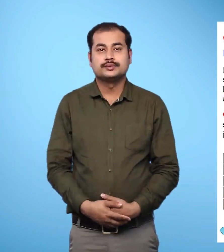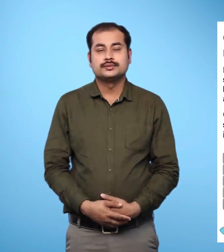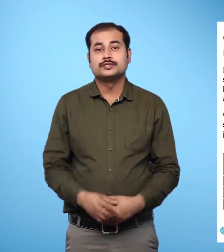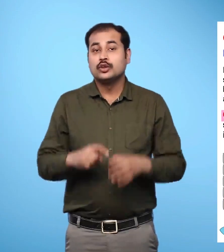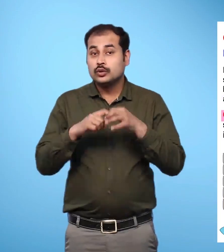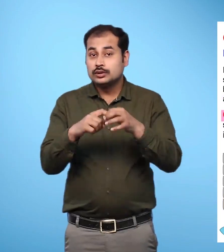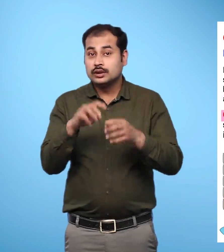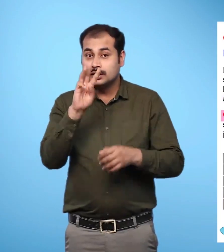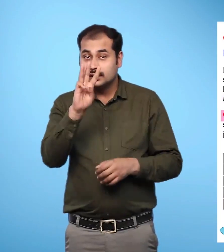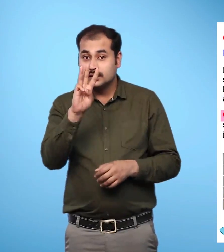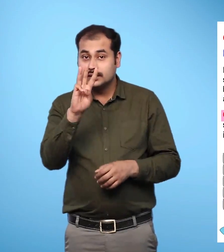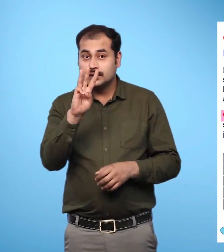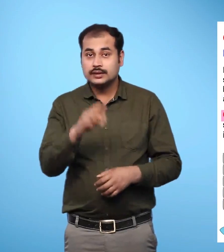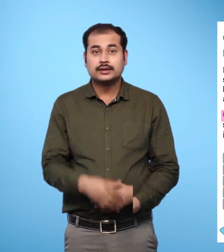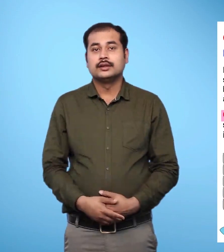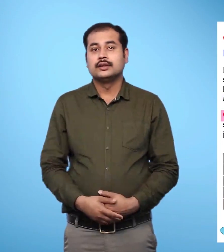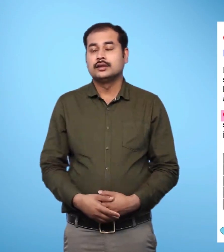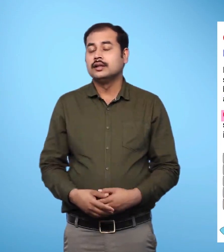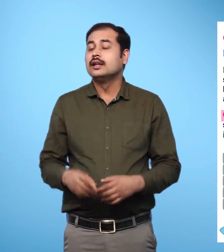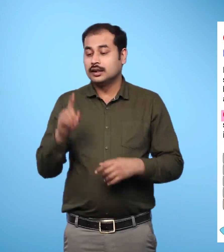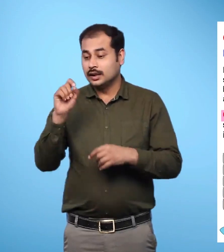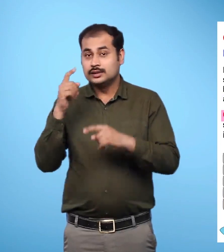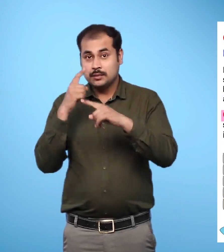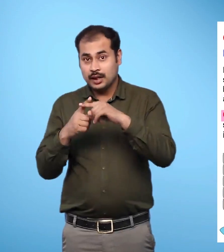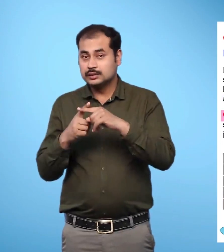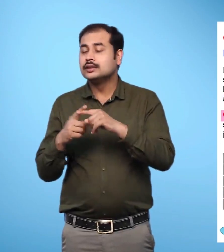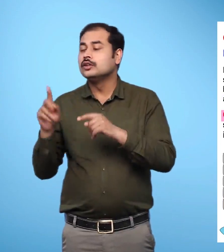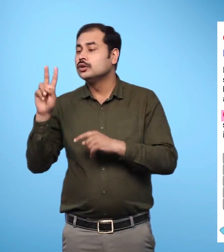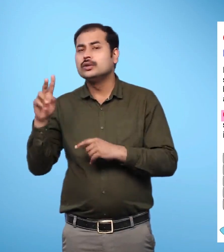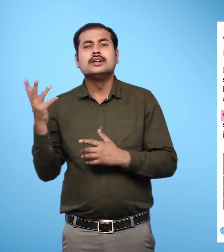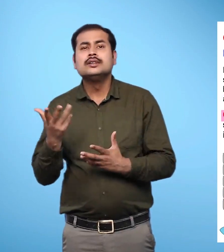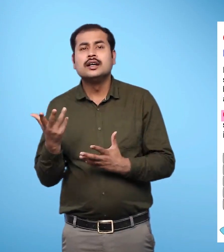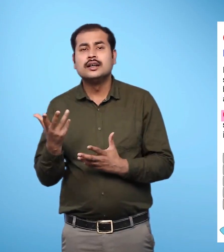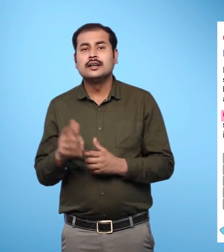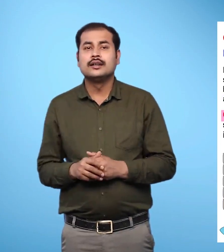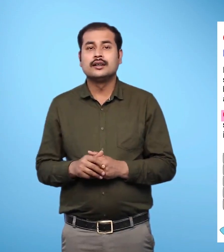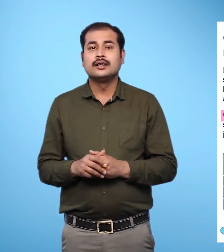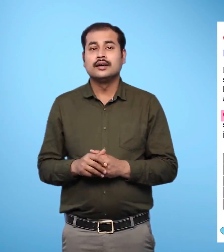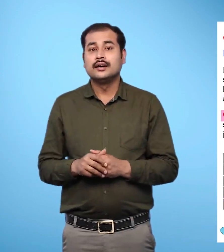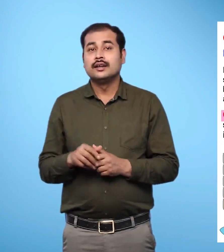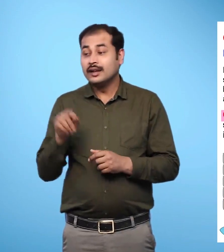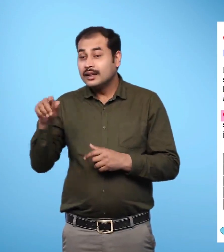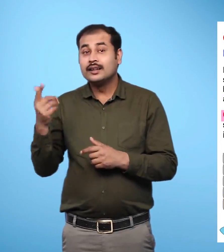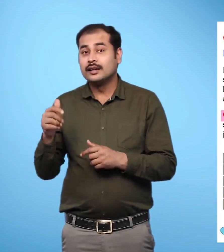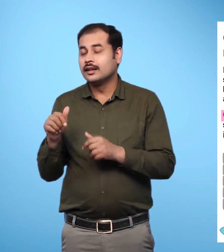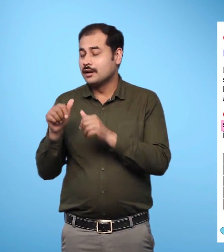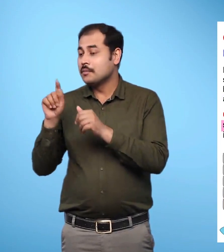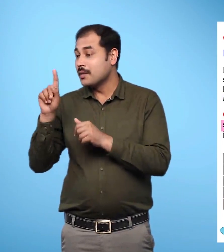Question 3 Question is 10 plus 2? This question is solved